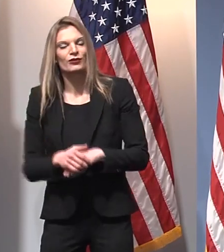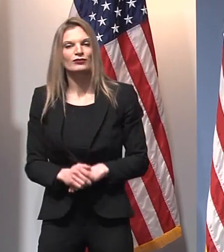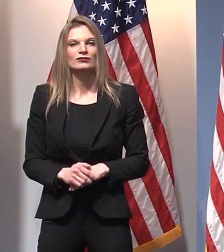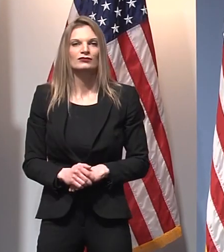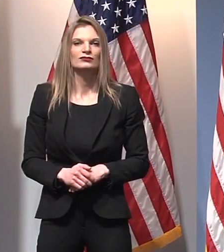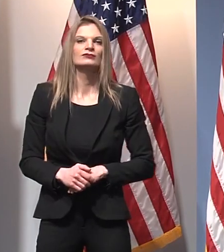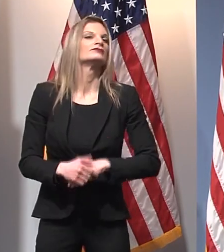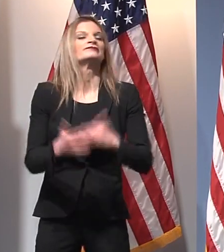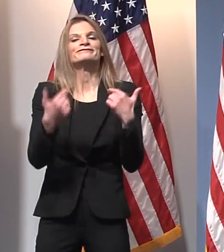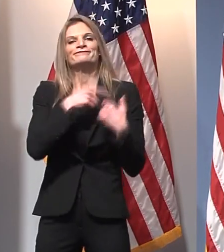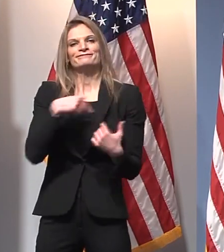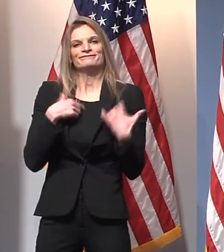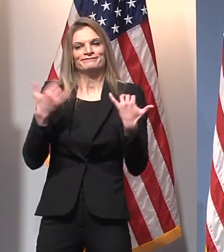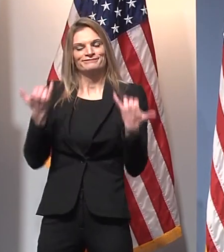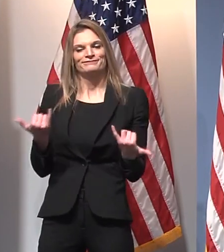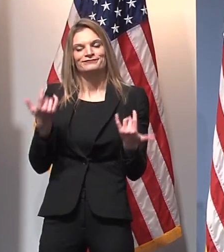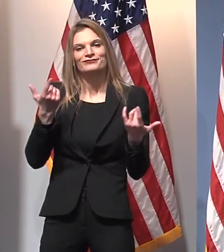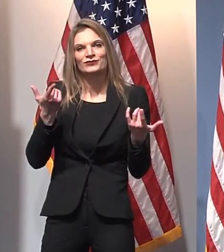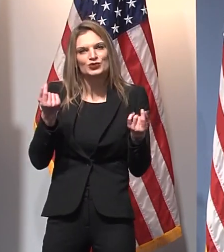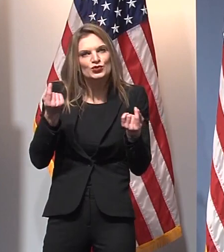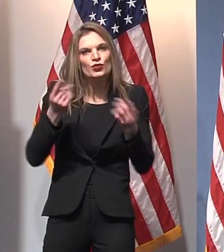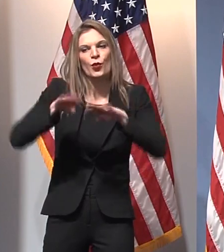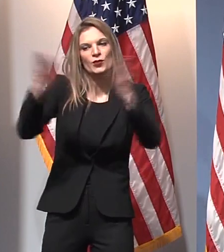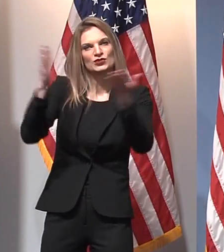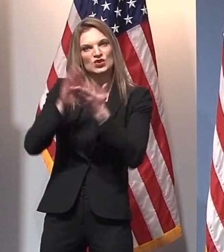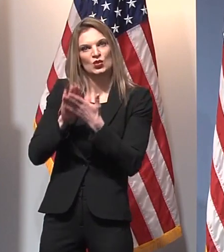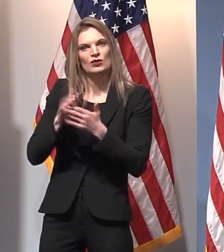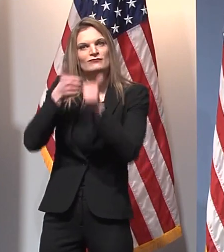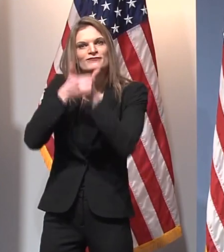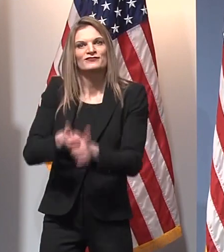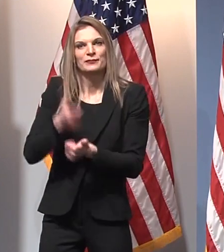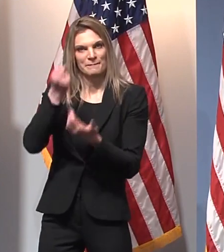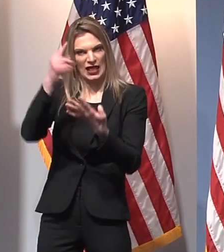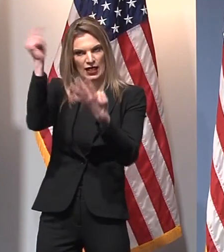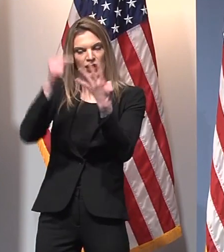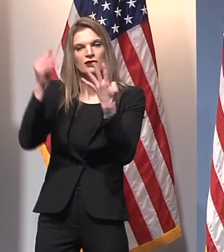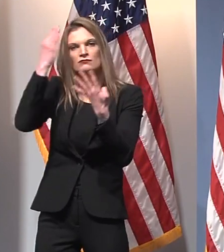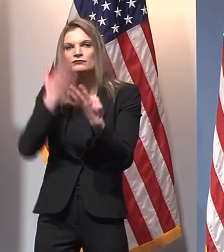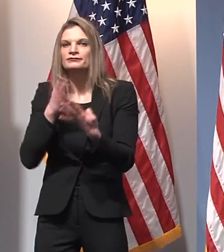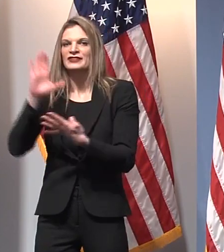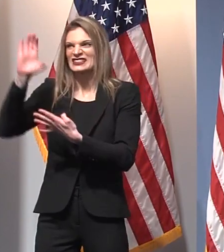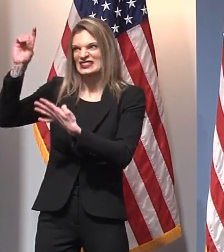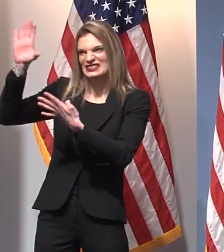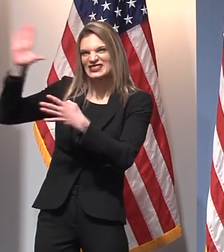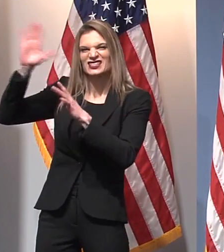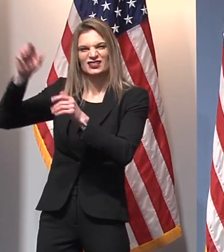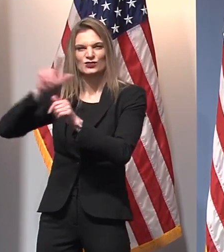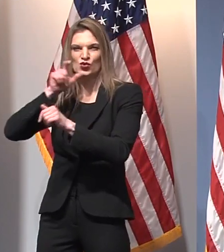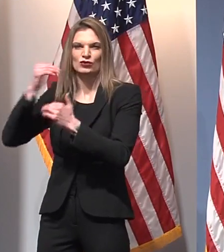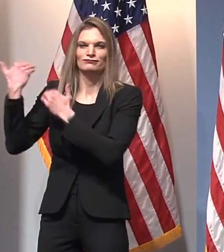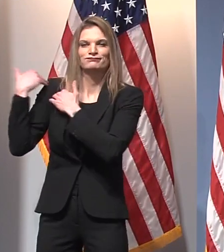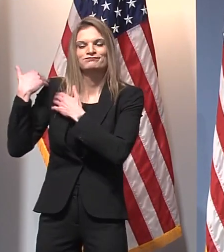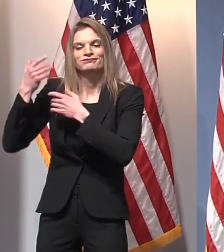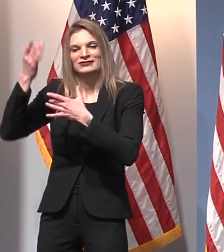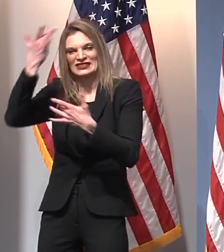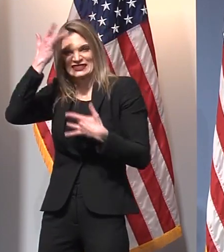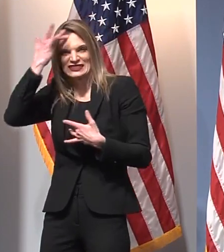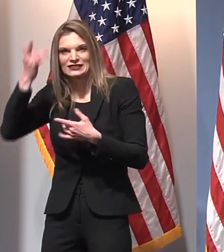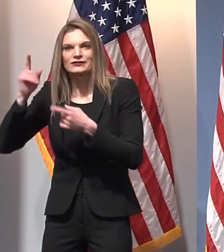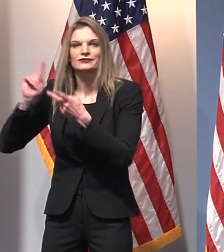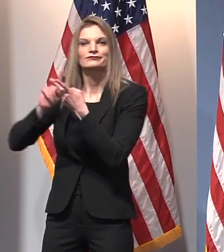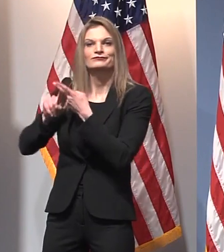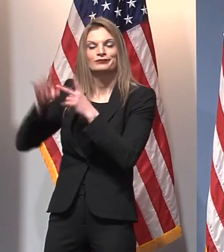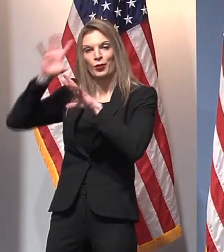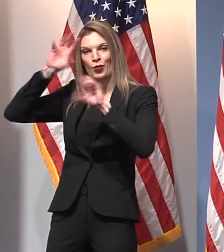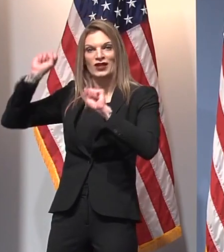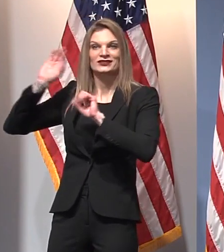roadmaps for how to reopen schools, either from the CDC, the Biden administration, Governor Whitmer's task force, or frankly other districts all over the nation